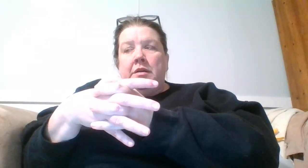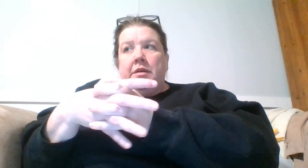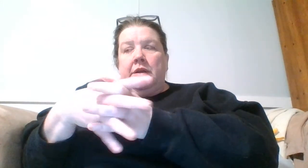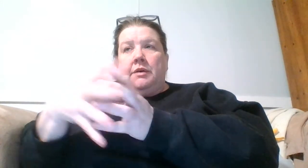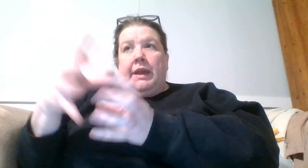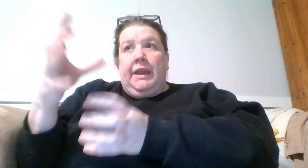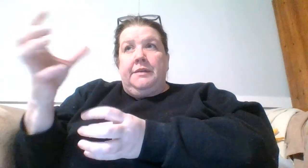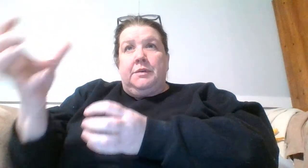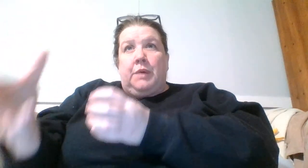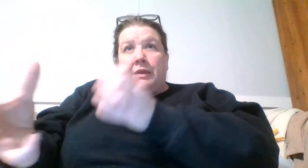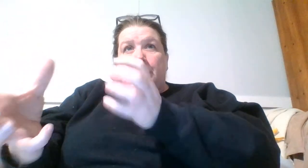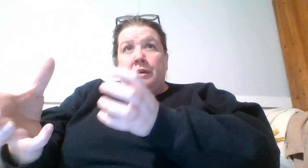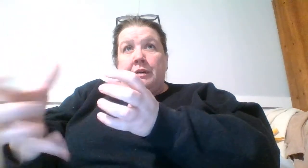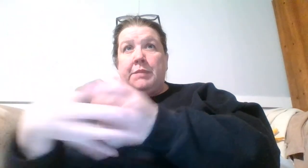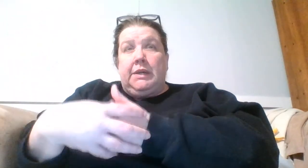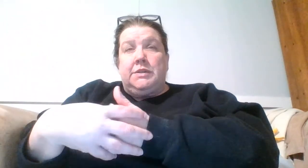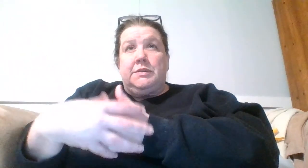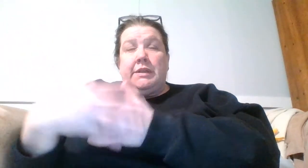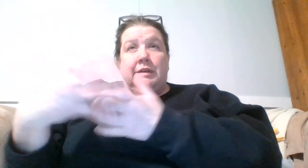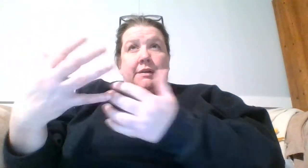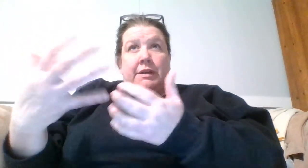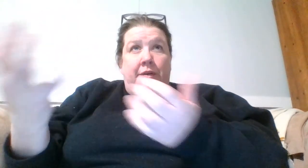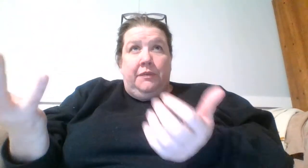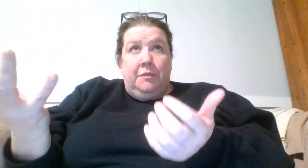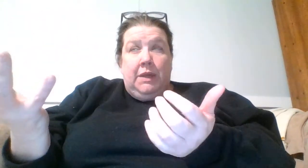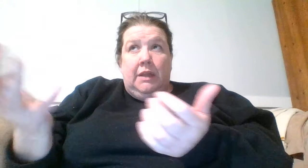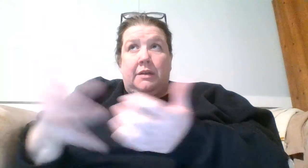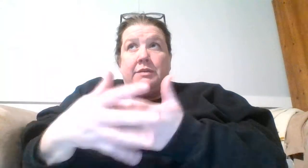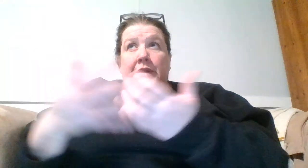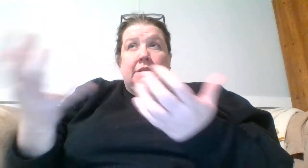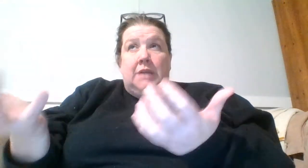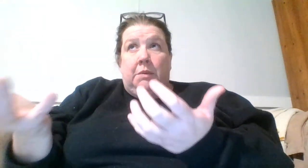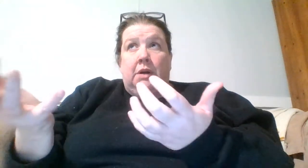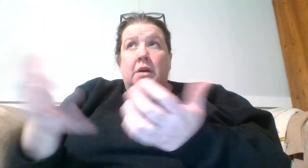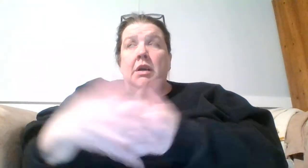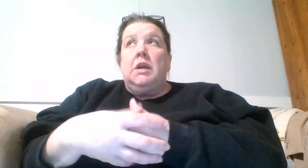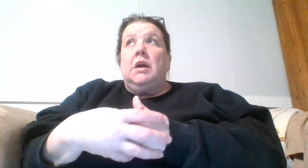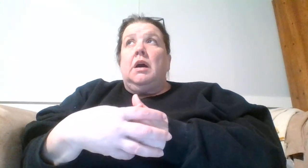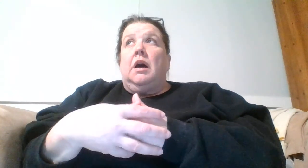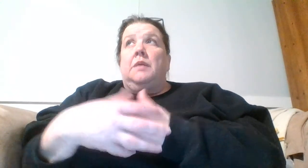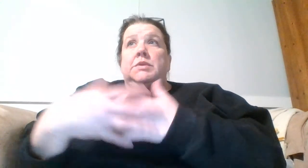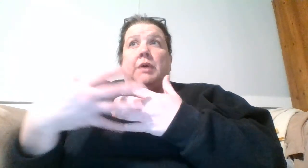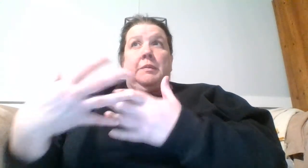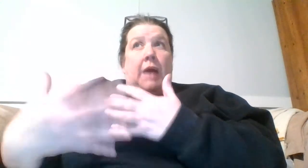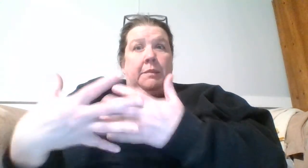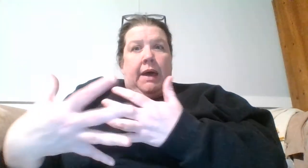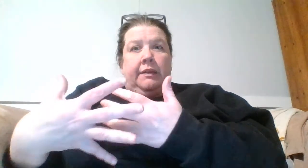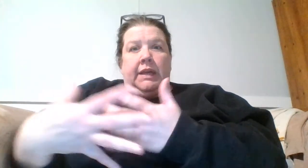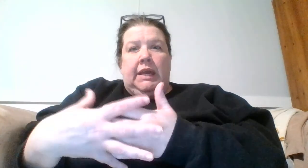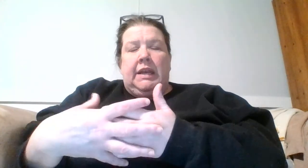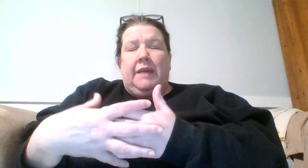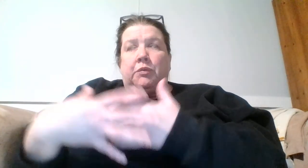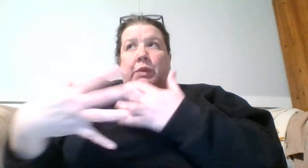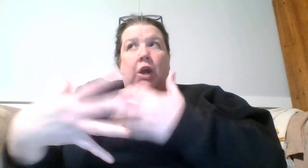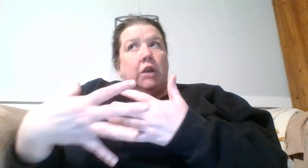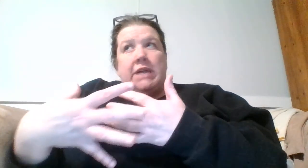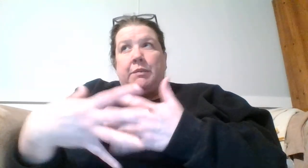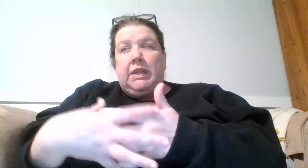you know, handle weather because usually they're, you know, for me, they're during the summer. Um, so I, I battle the heat and I have a really hard time with